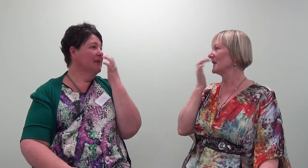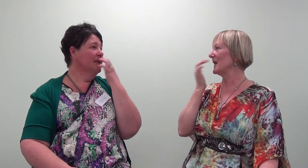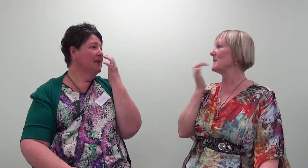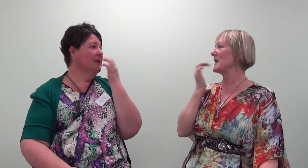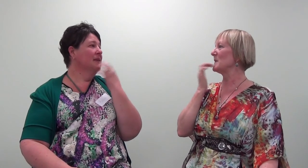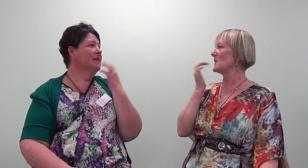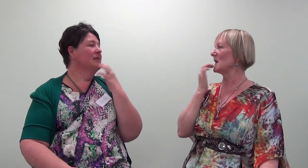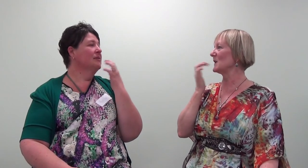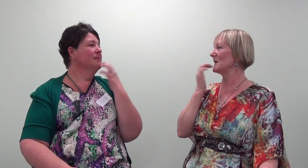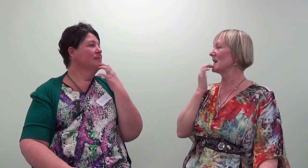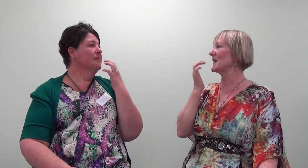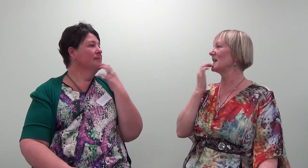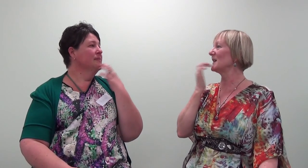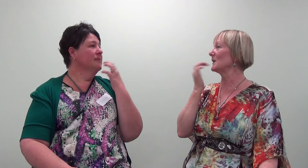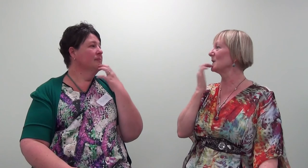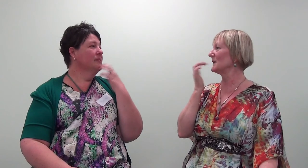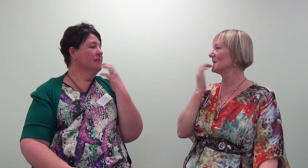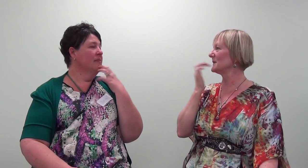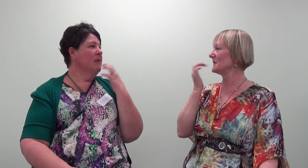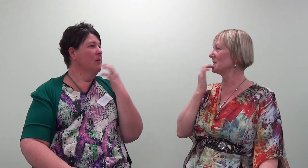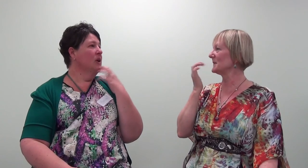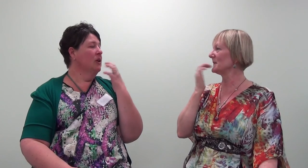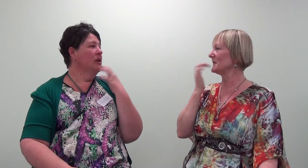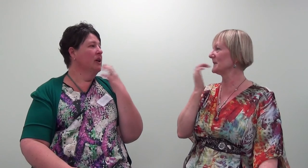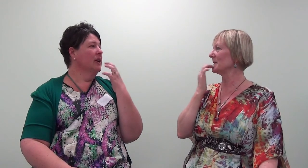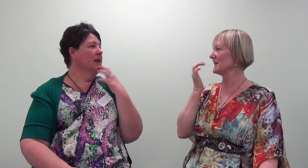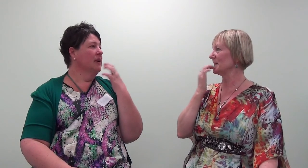And maybe what I learned I can unlearn. Maybe what I learned I can unlearn.